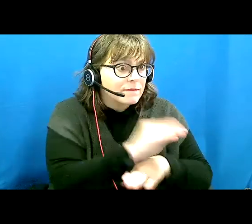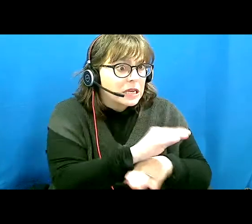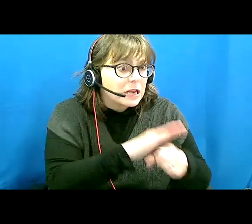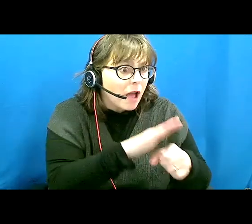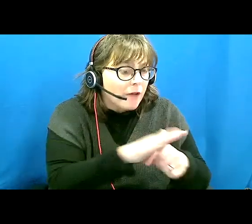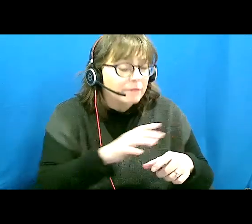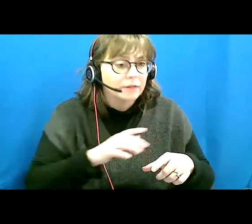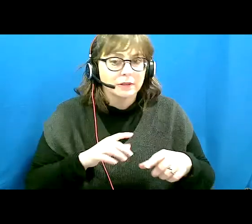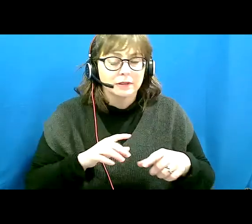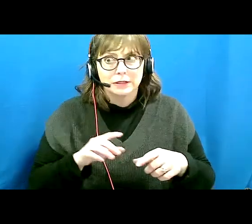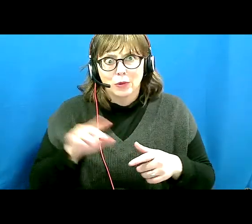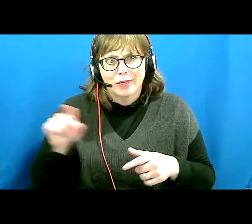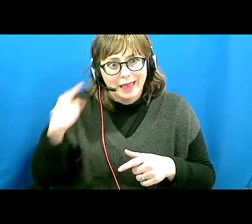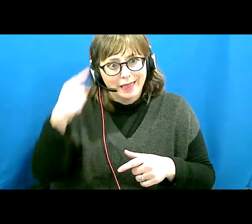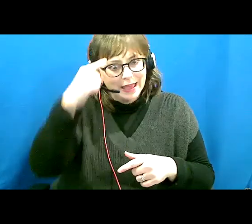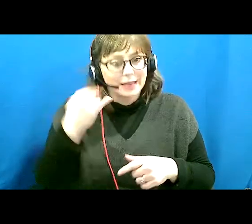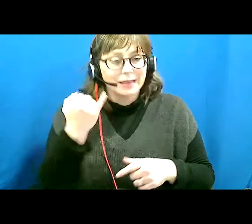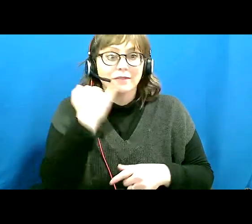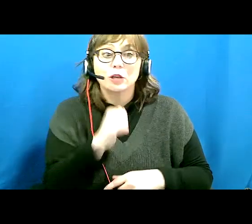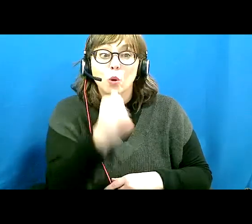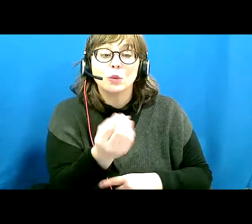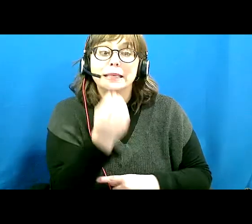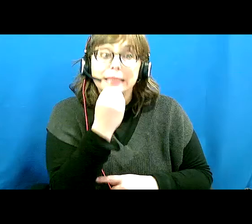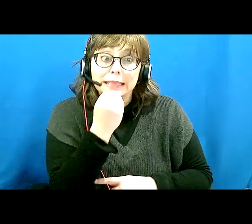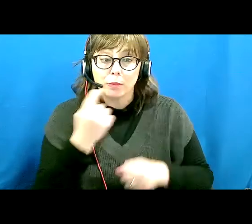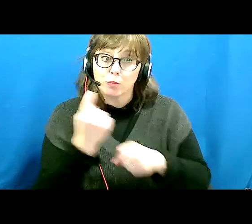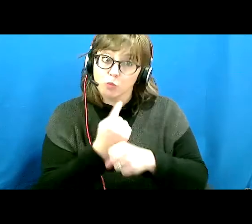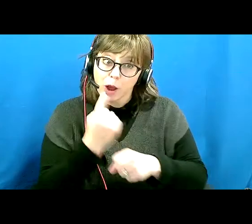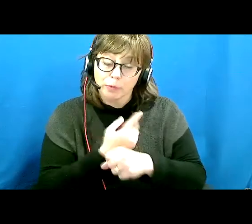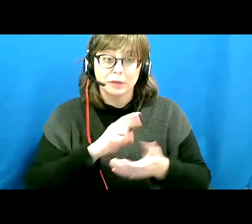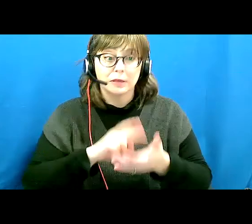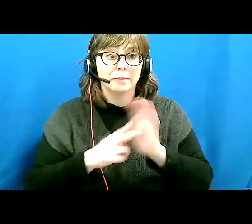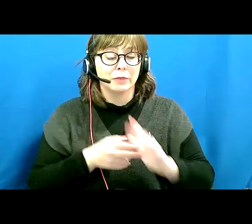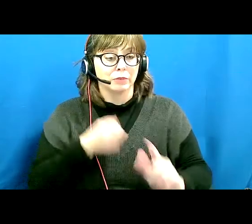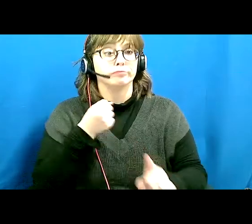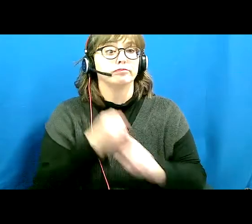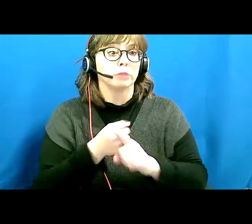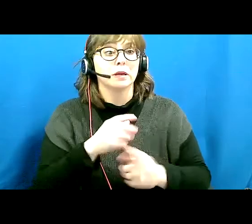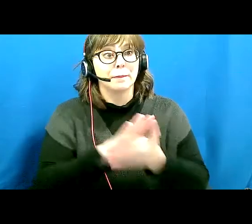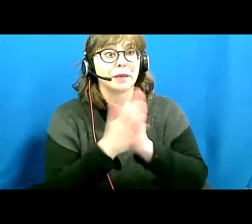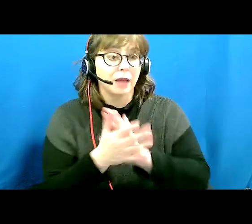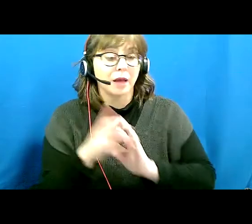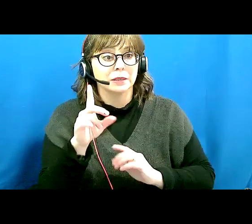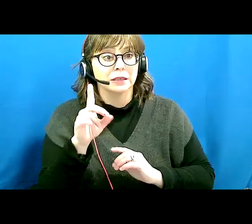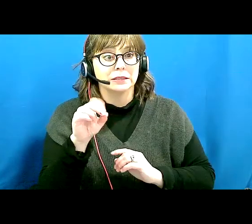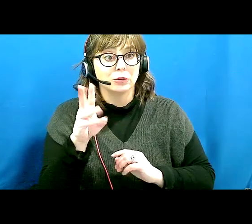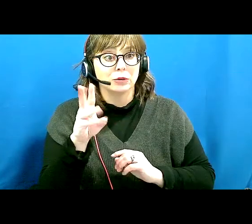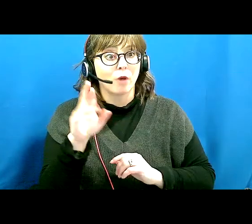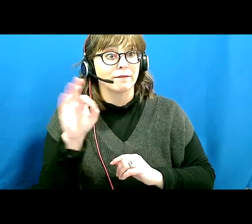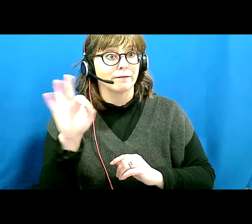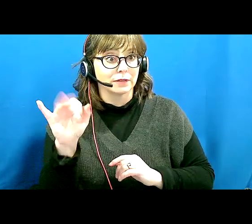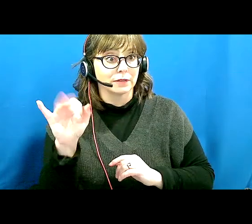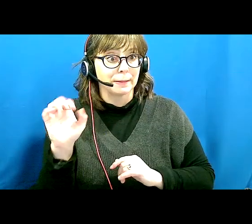that if I don't eat properly, as a youngster you may develop late onset dwarfism. I'm still not sure when this idea